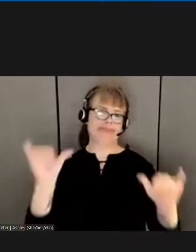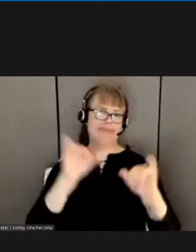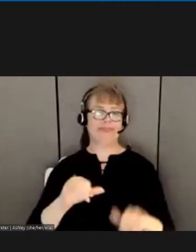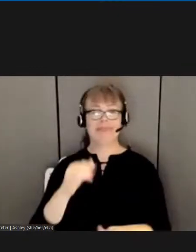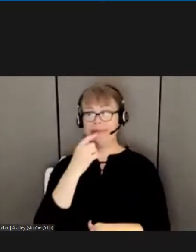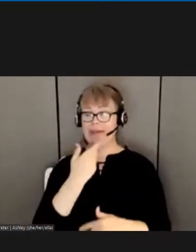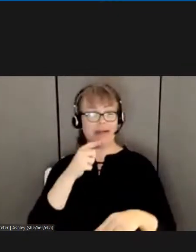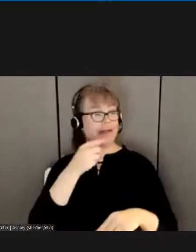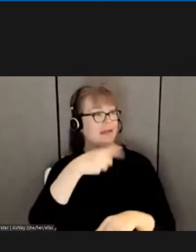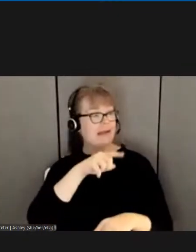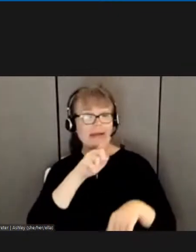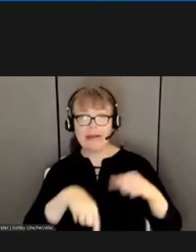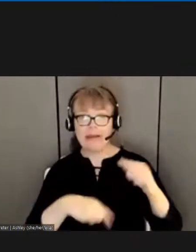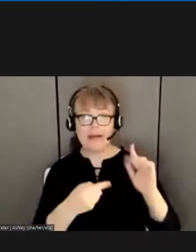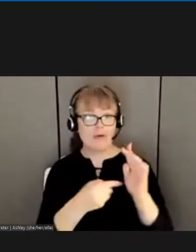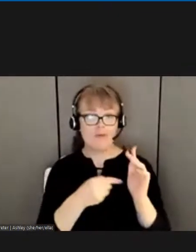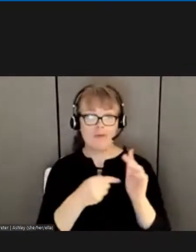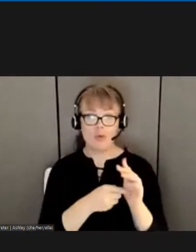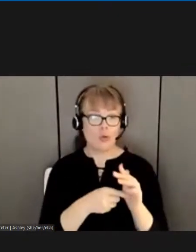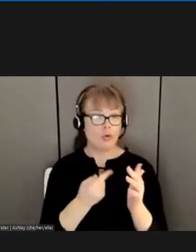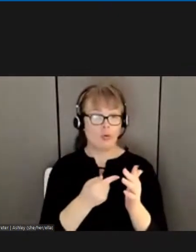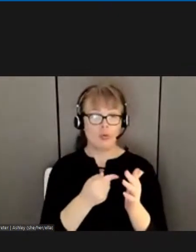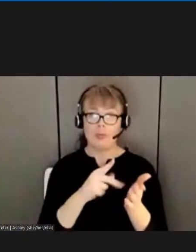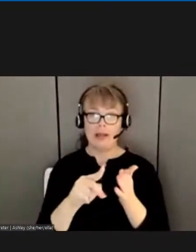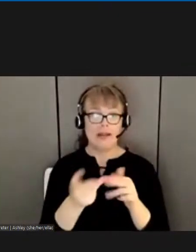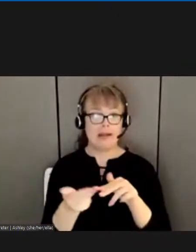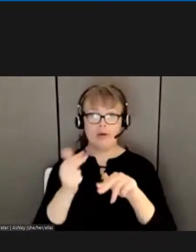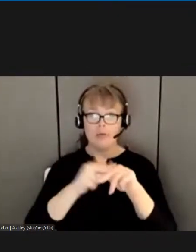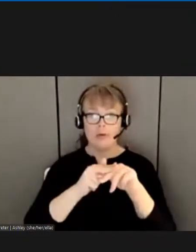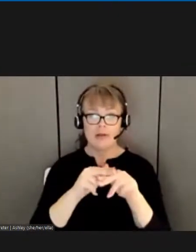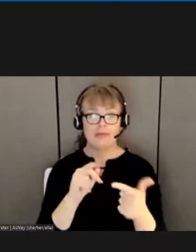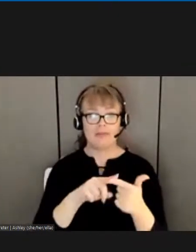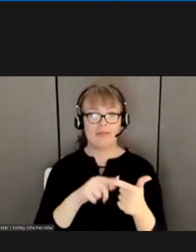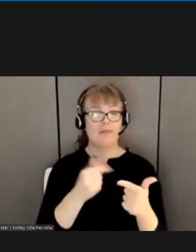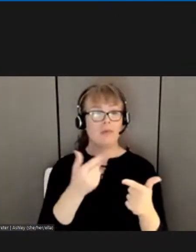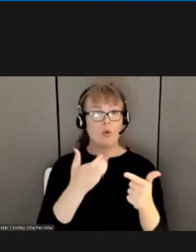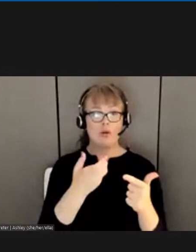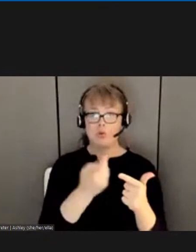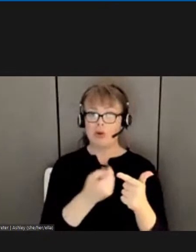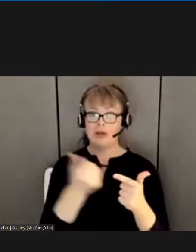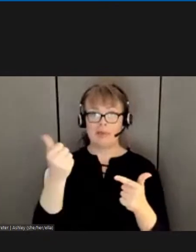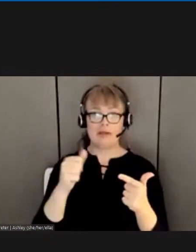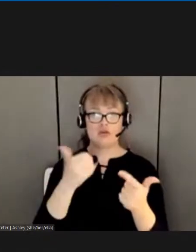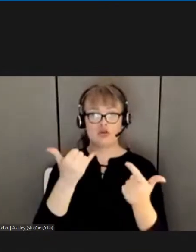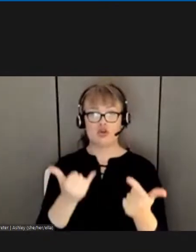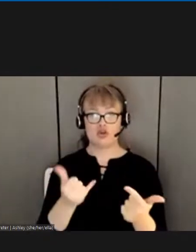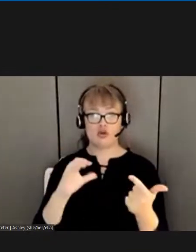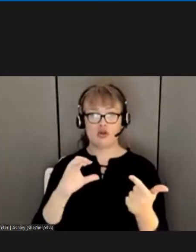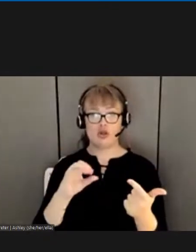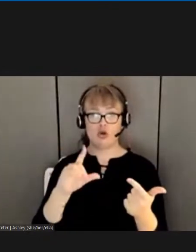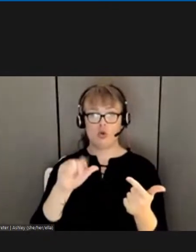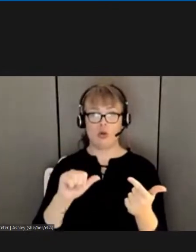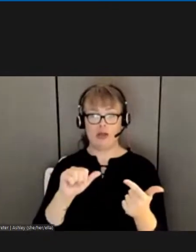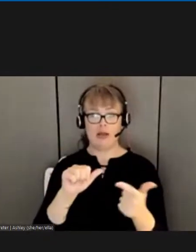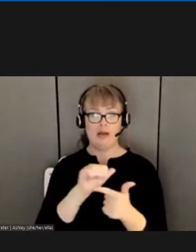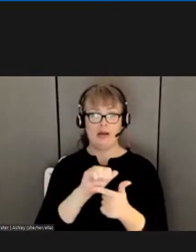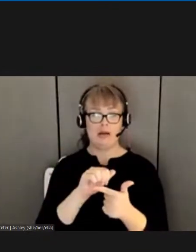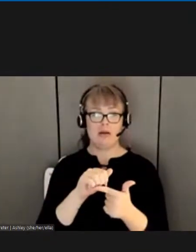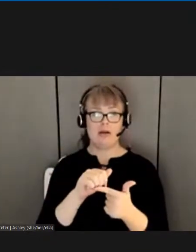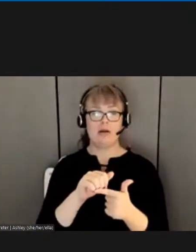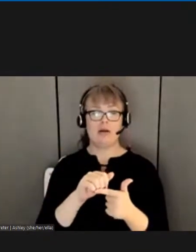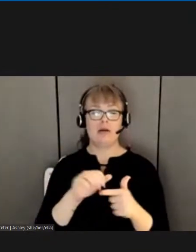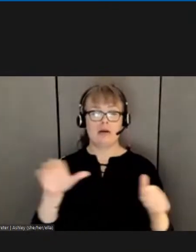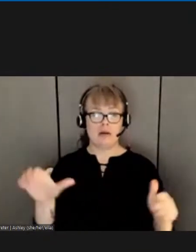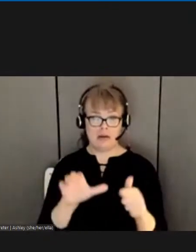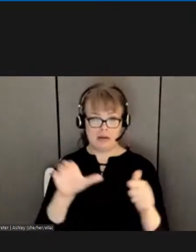more than likely they were proposing very little in pay increases the elimination of the current call practices president dimestine pointed out we're the